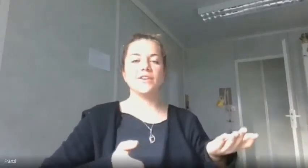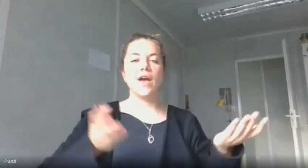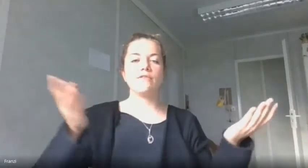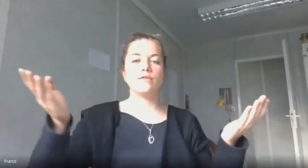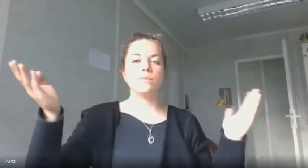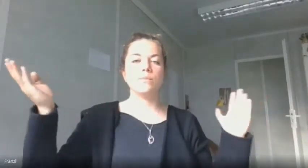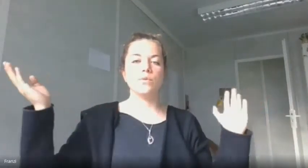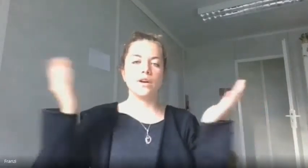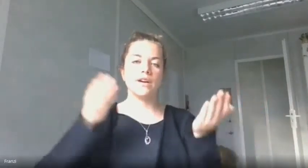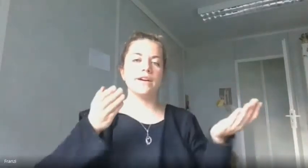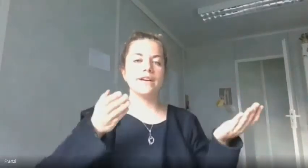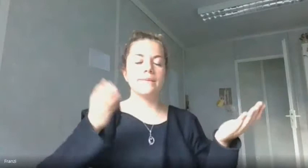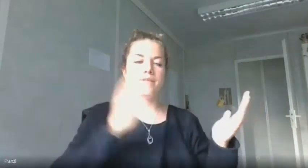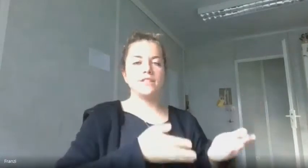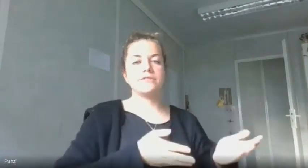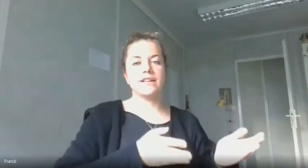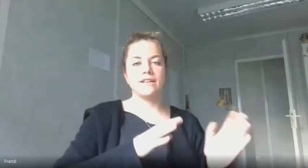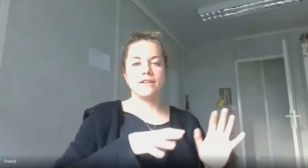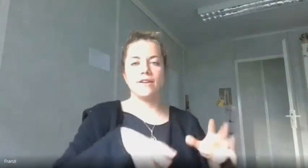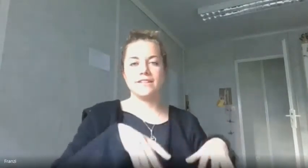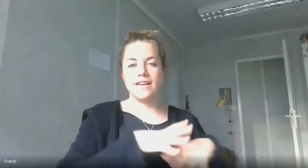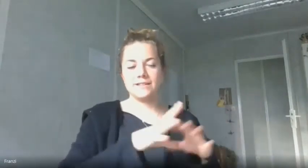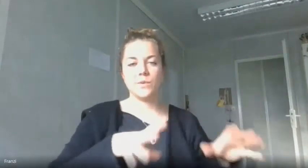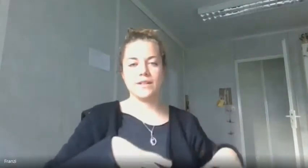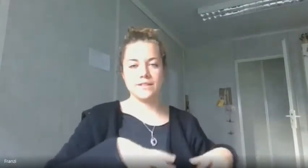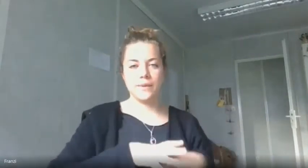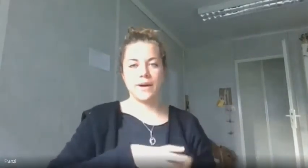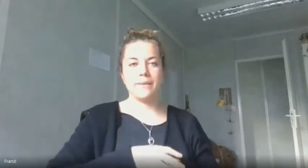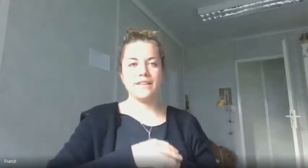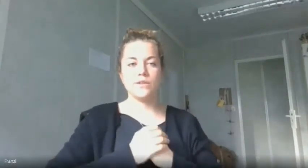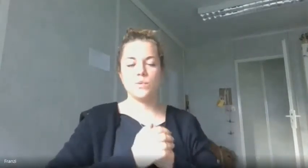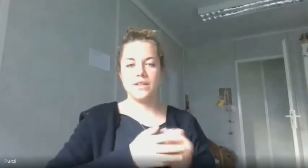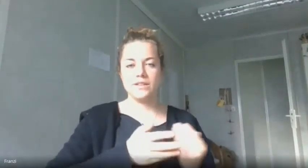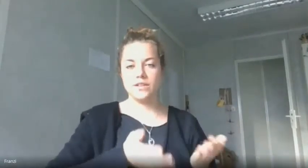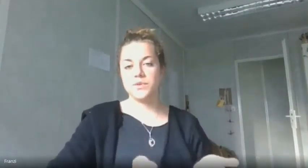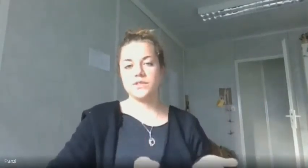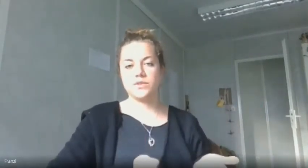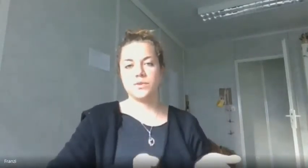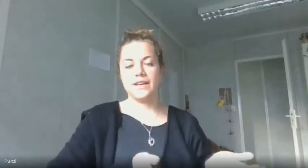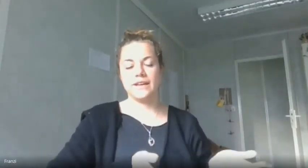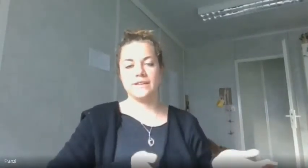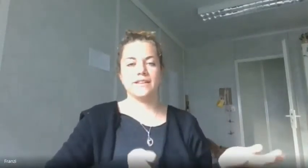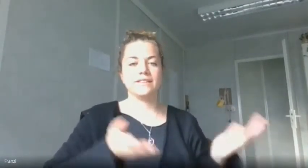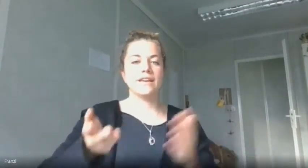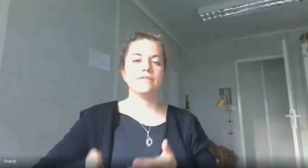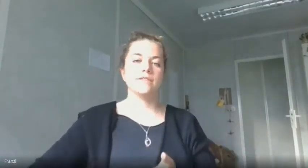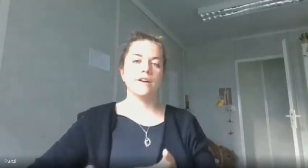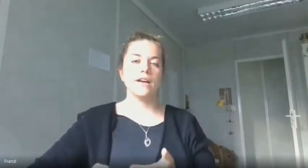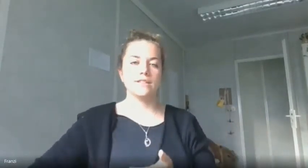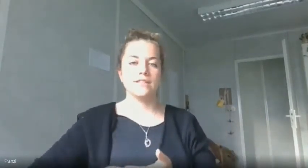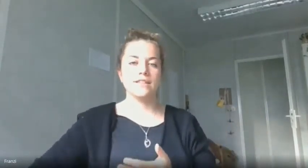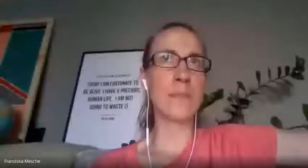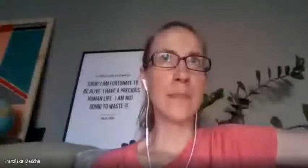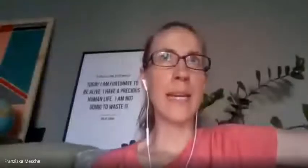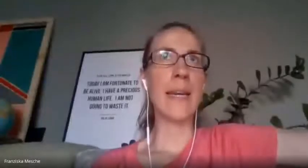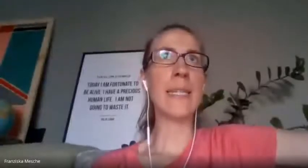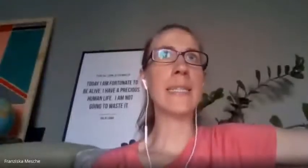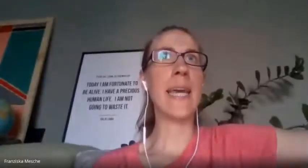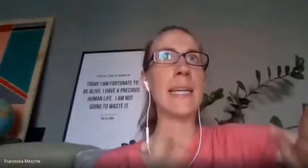you have more material on that one square meter when you use the tree instead of the cotton and it takes